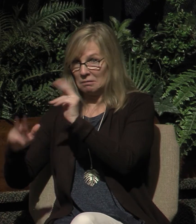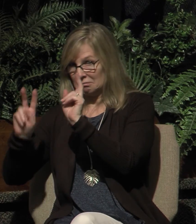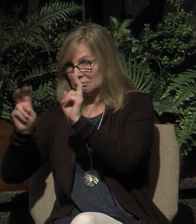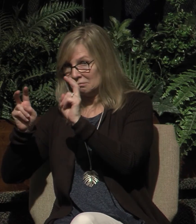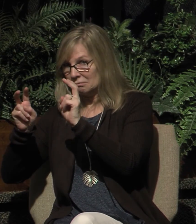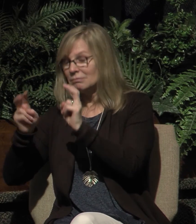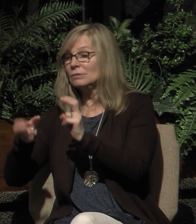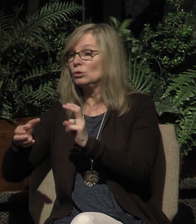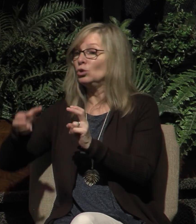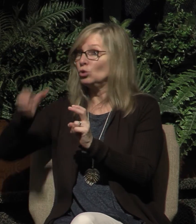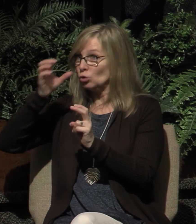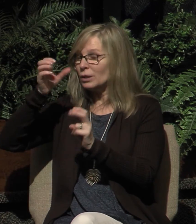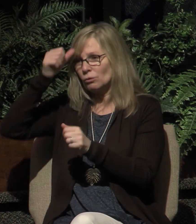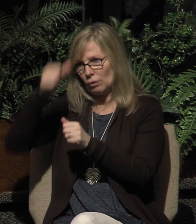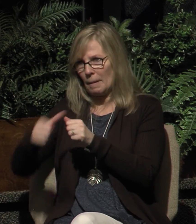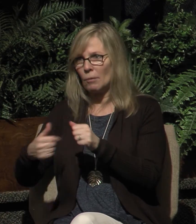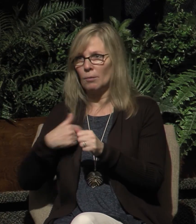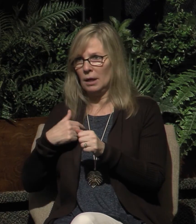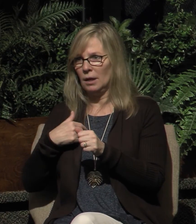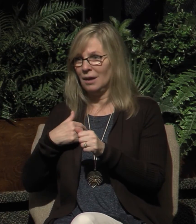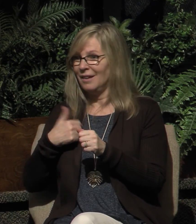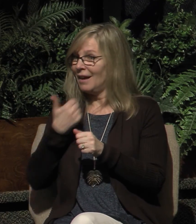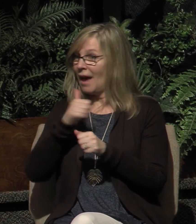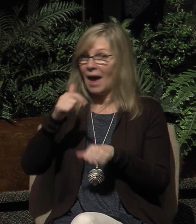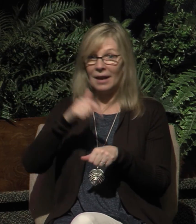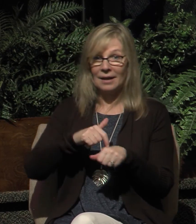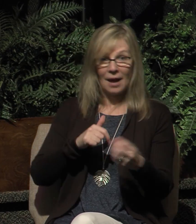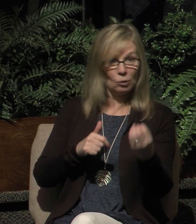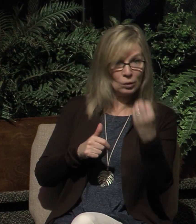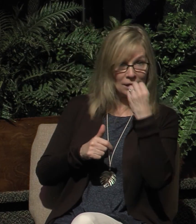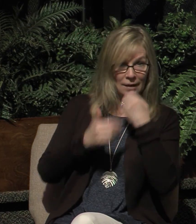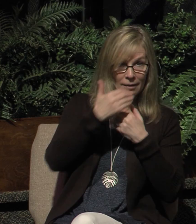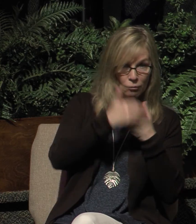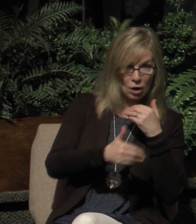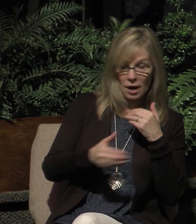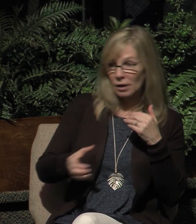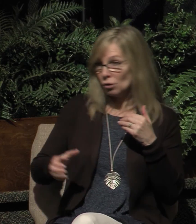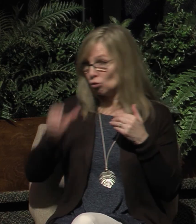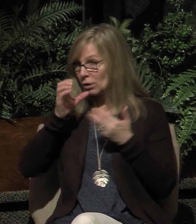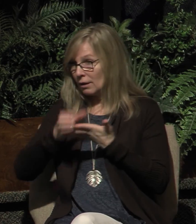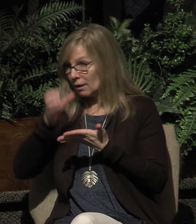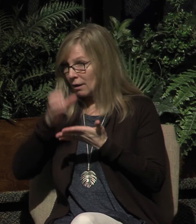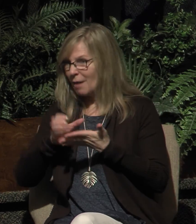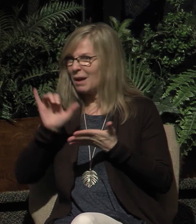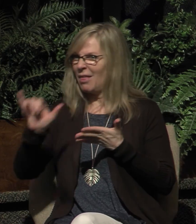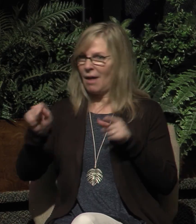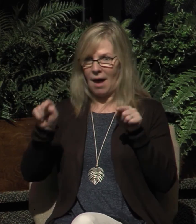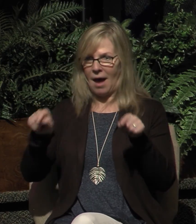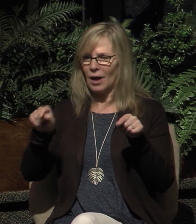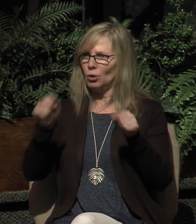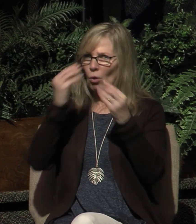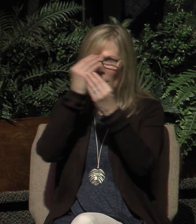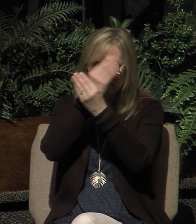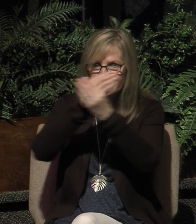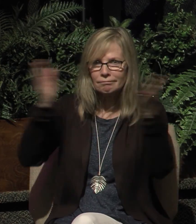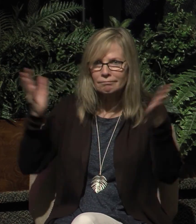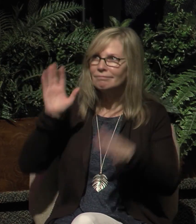remembrance of me for as often as you eat this bread and drink the cup you proclaim the Lord's death until he comes